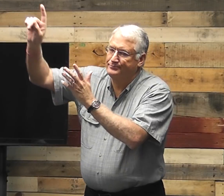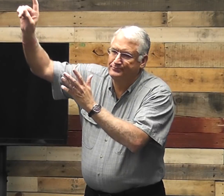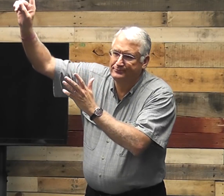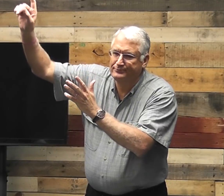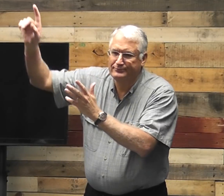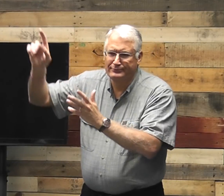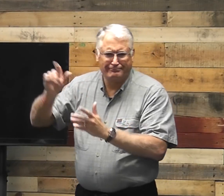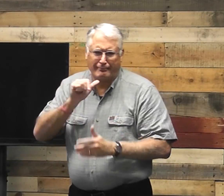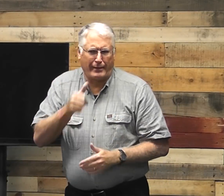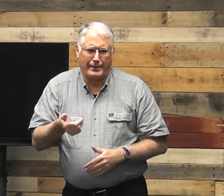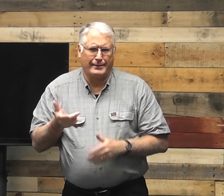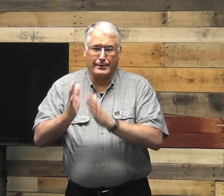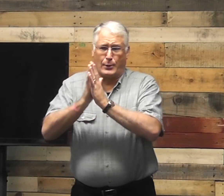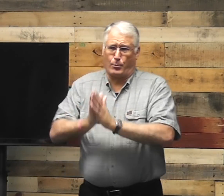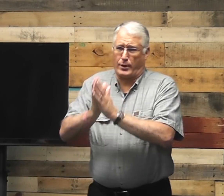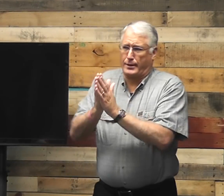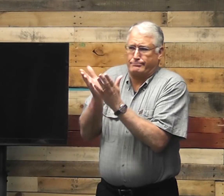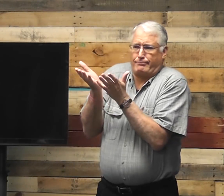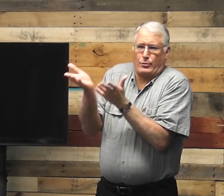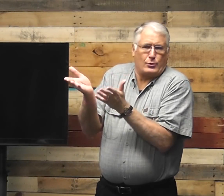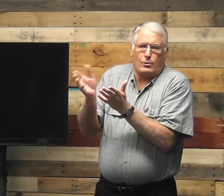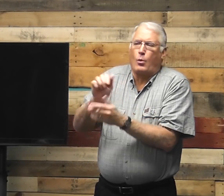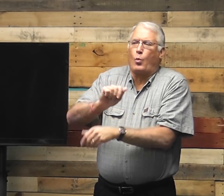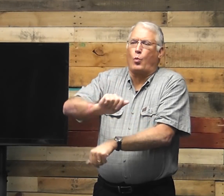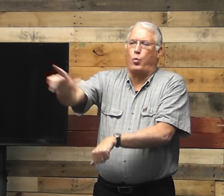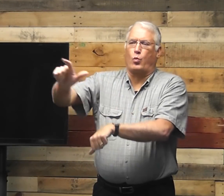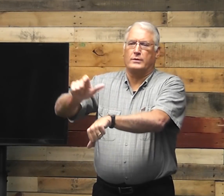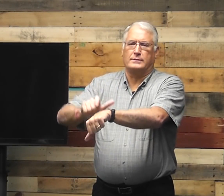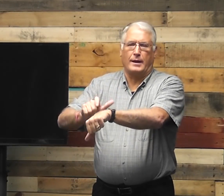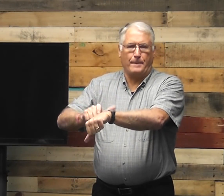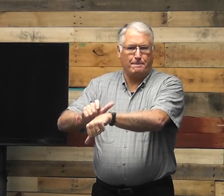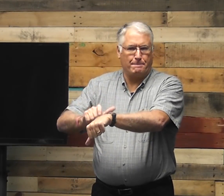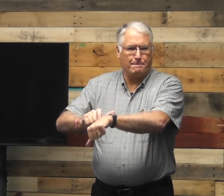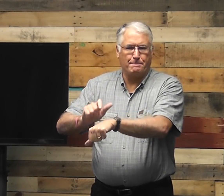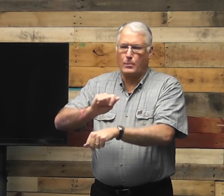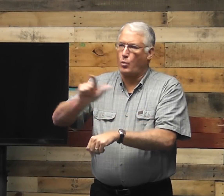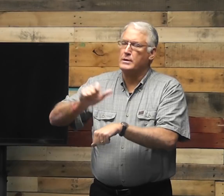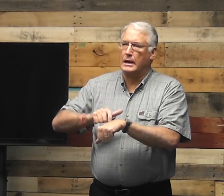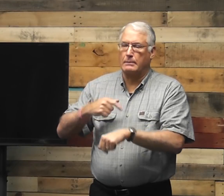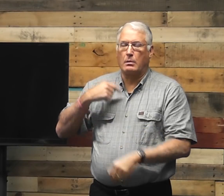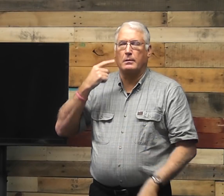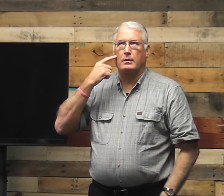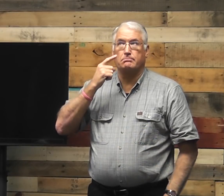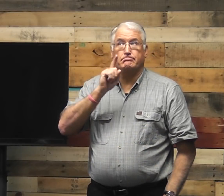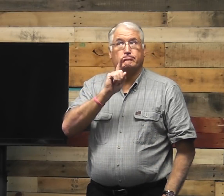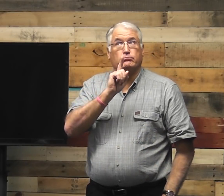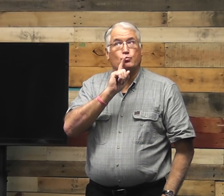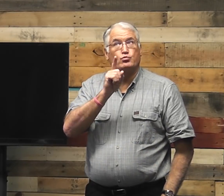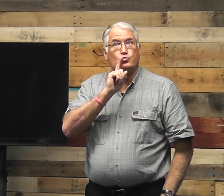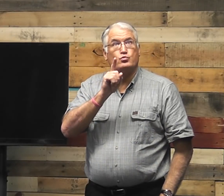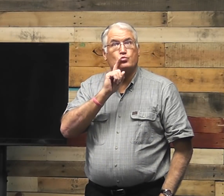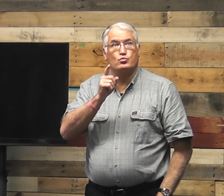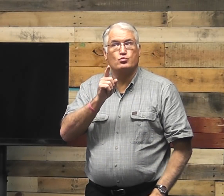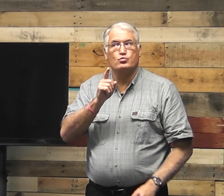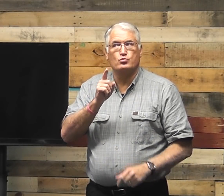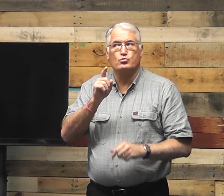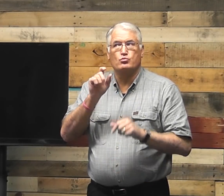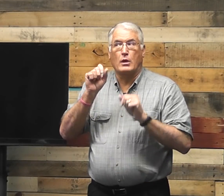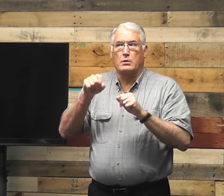I can't pray. We don't, we don't, prayer is there all the time. It's not dependent on those things. So I thought it